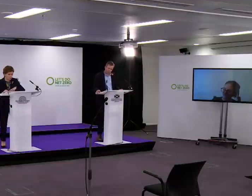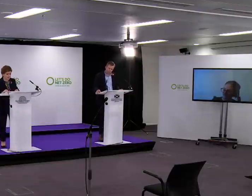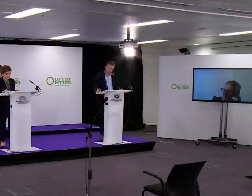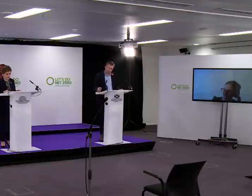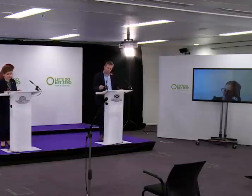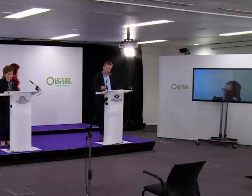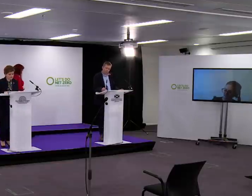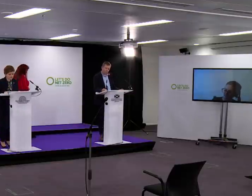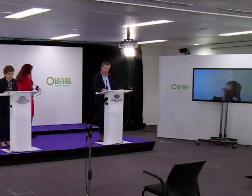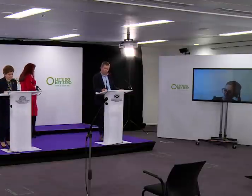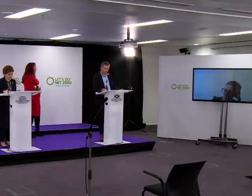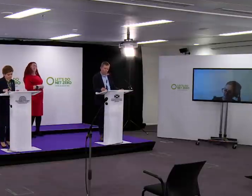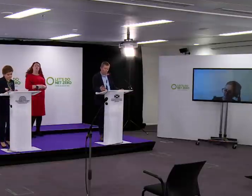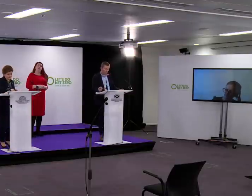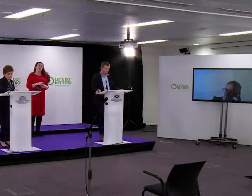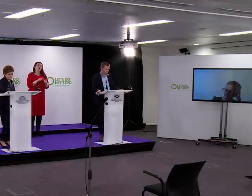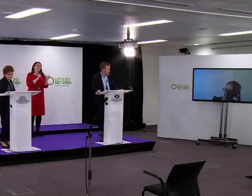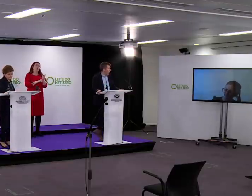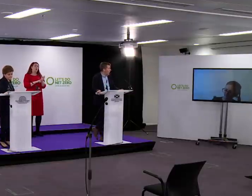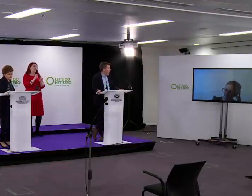Paul Mallet from the Courier again online.